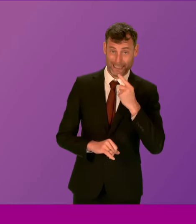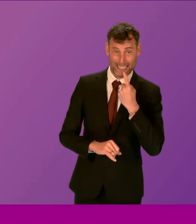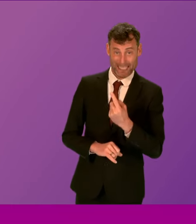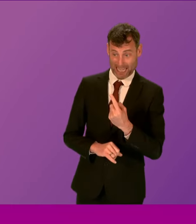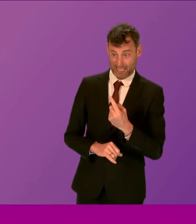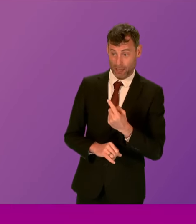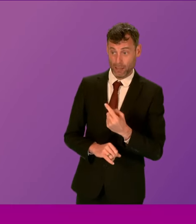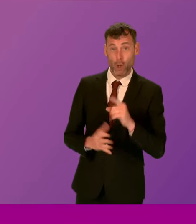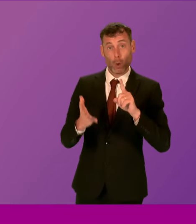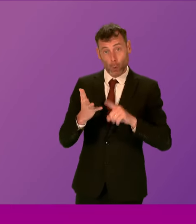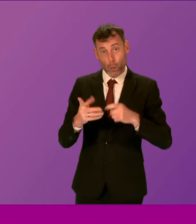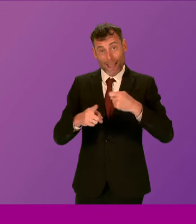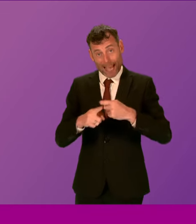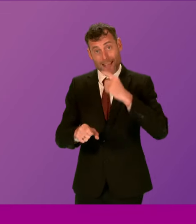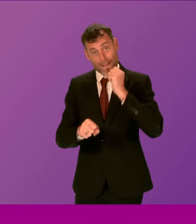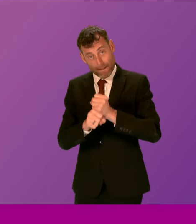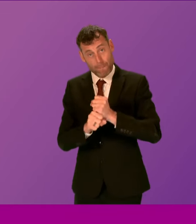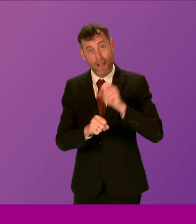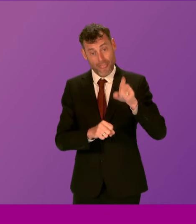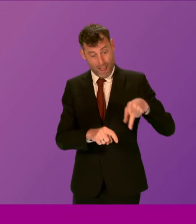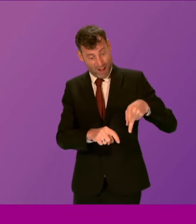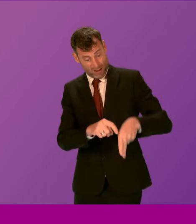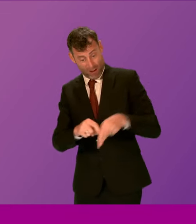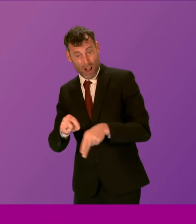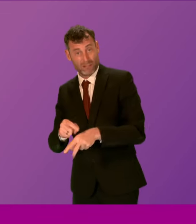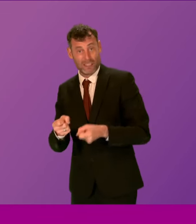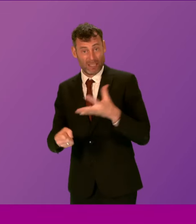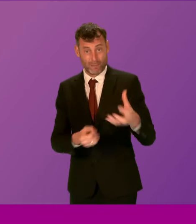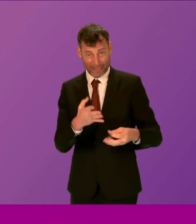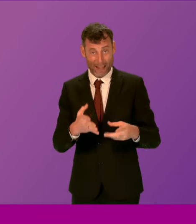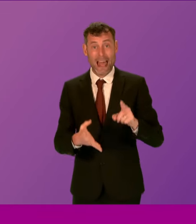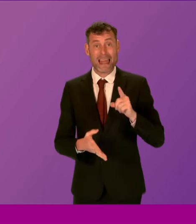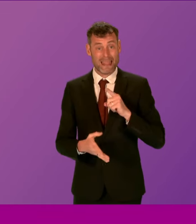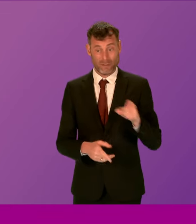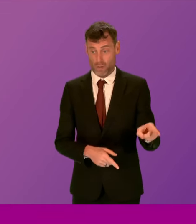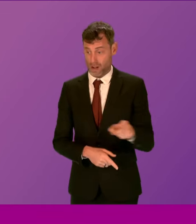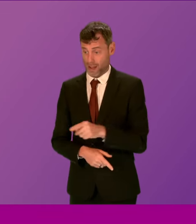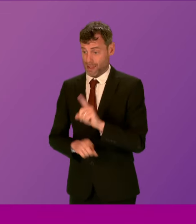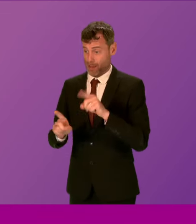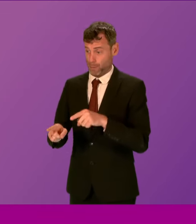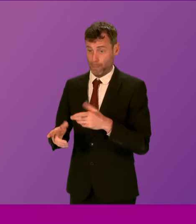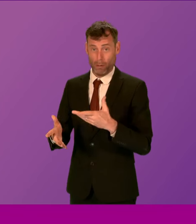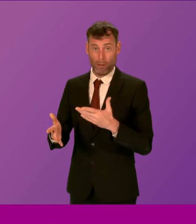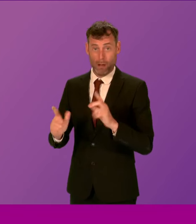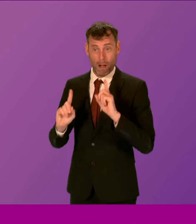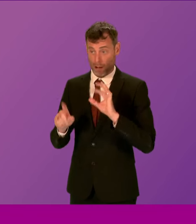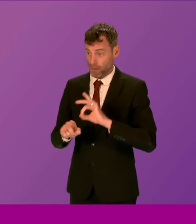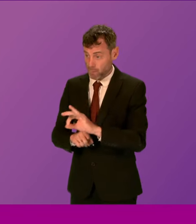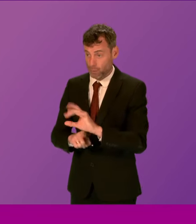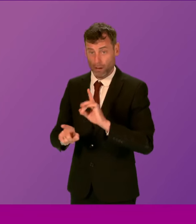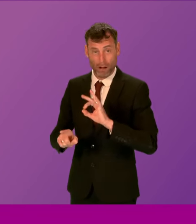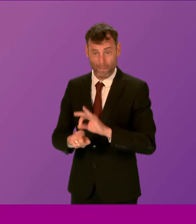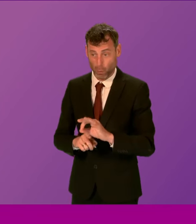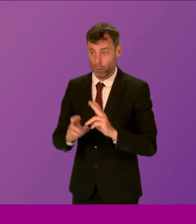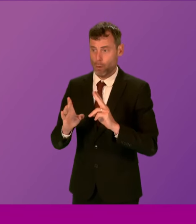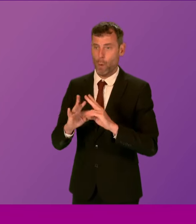-driven policies of the UK Government, as what driving homelessness, uh, unfortunately increasing, uh, to the figures that we have seen, not